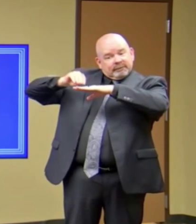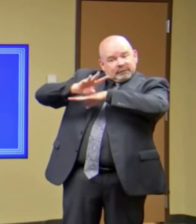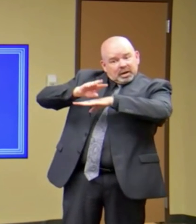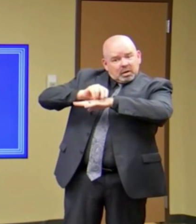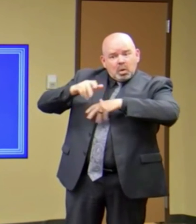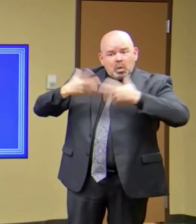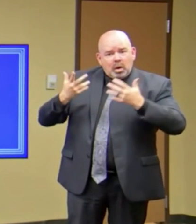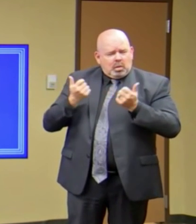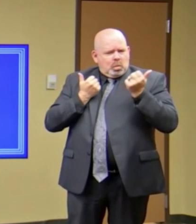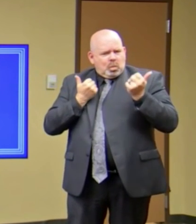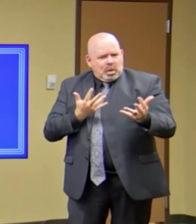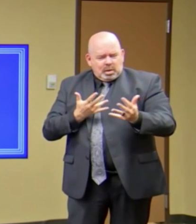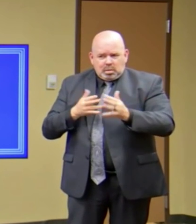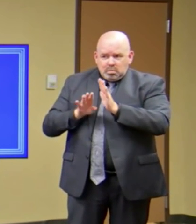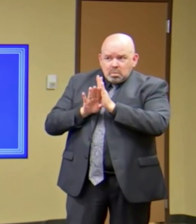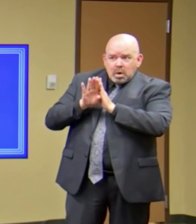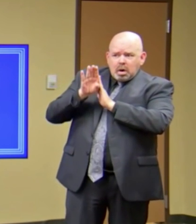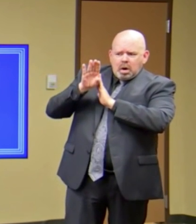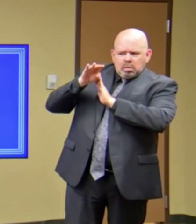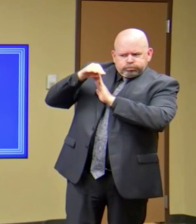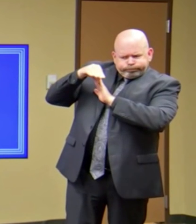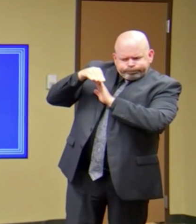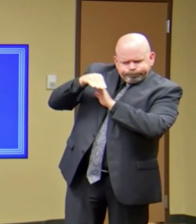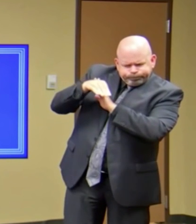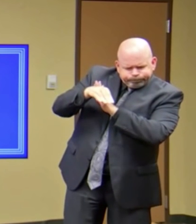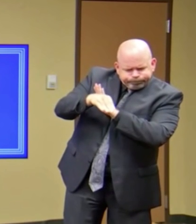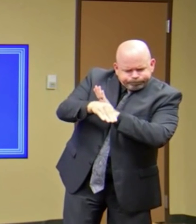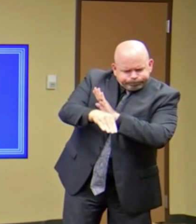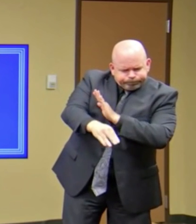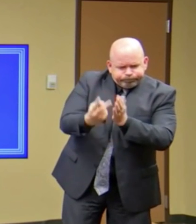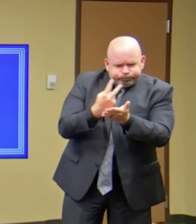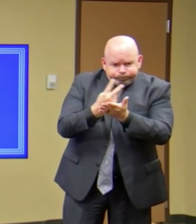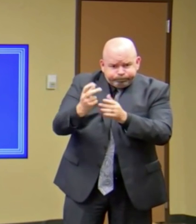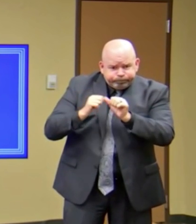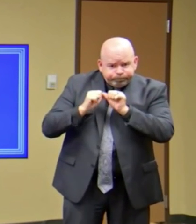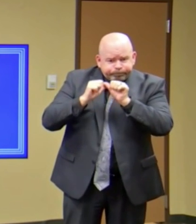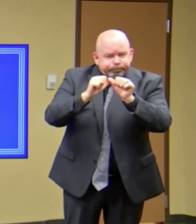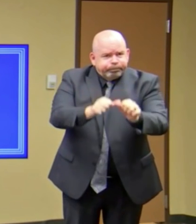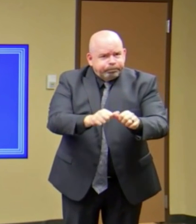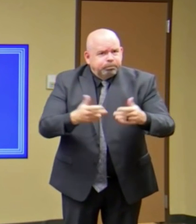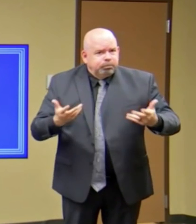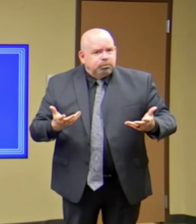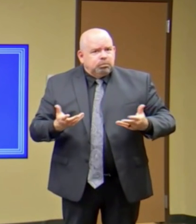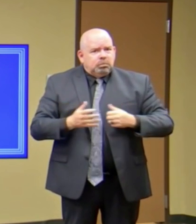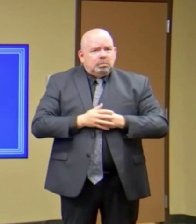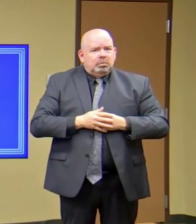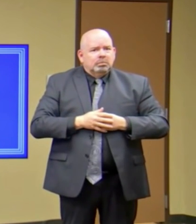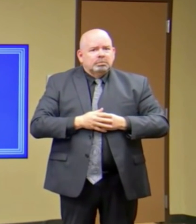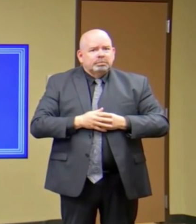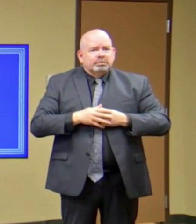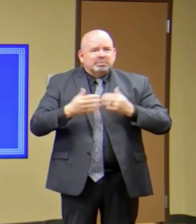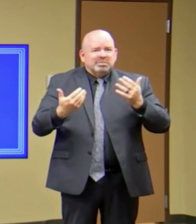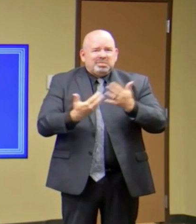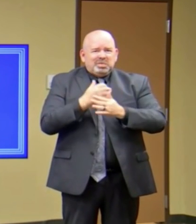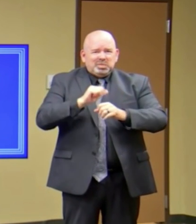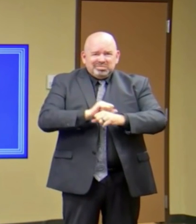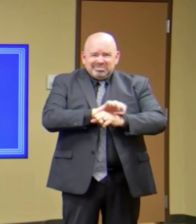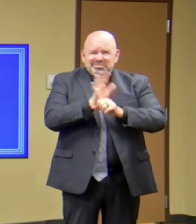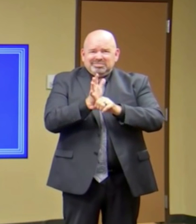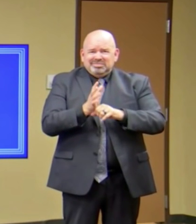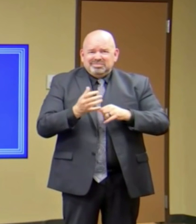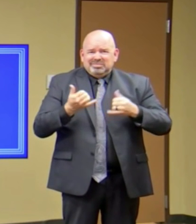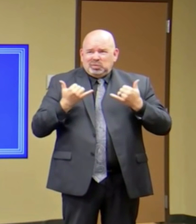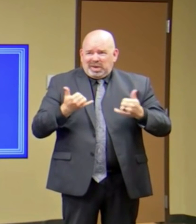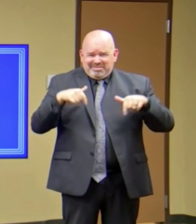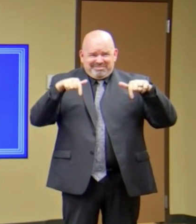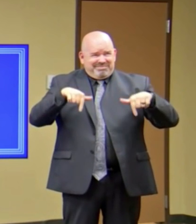and our most active day of new cases, okay? Thing two is,